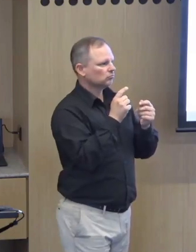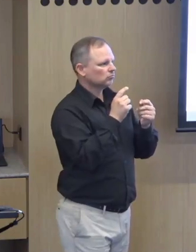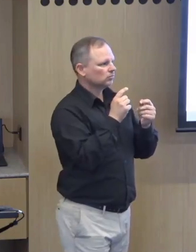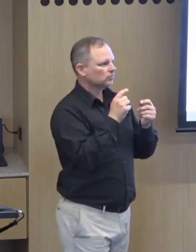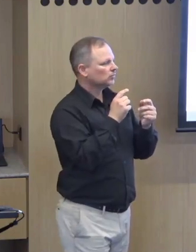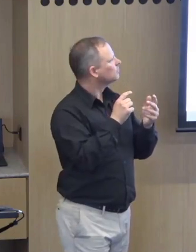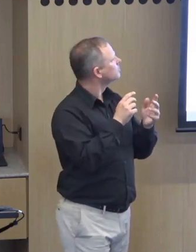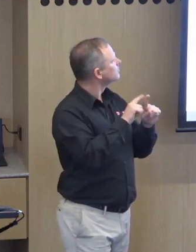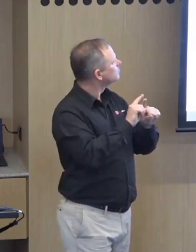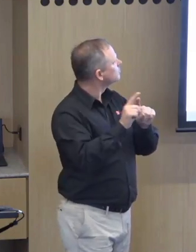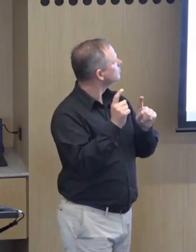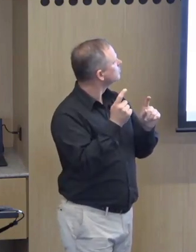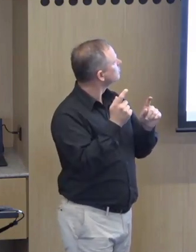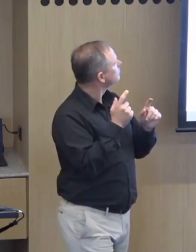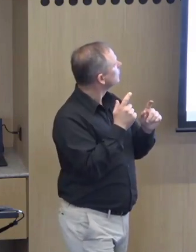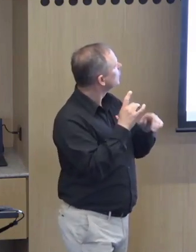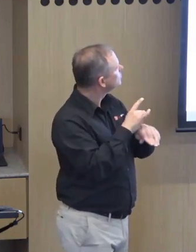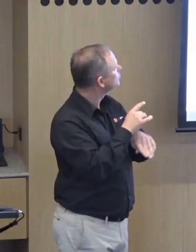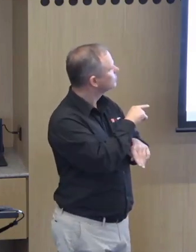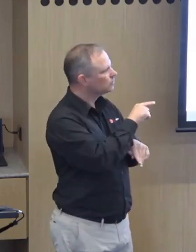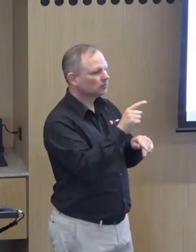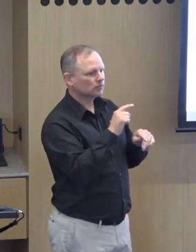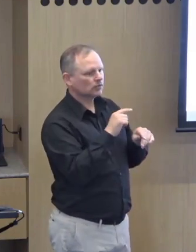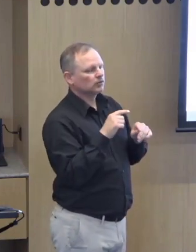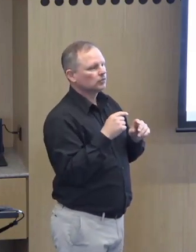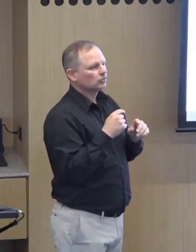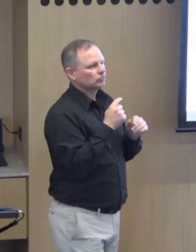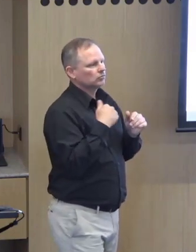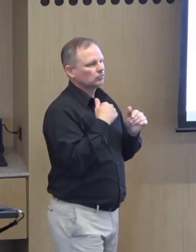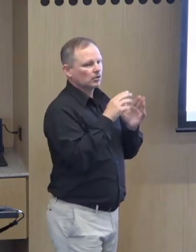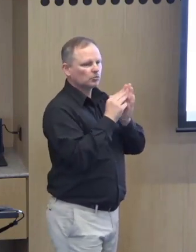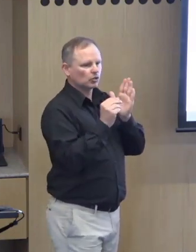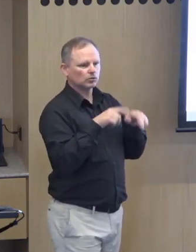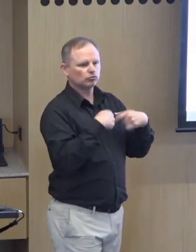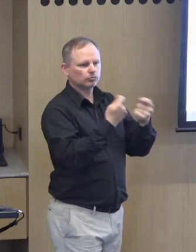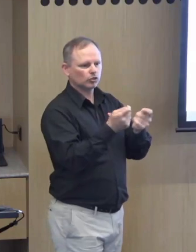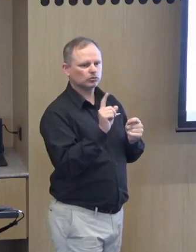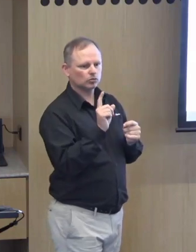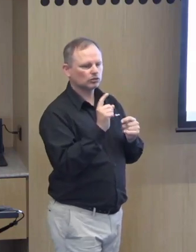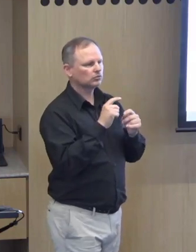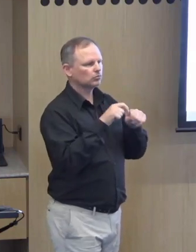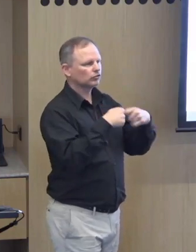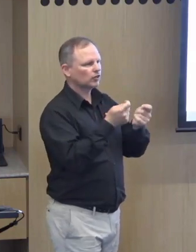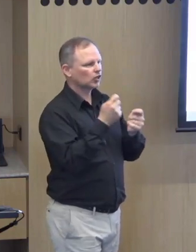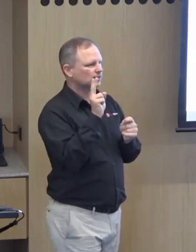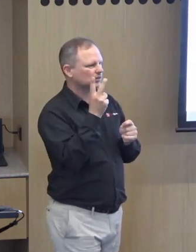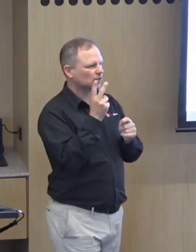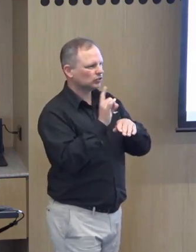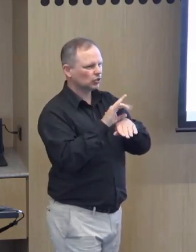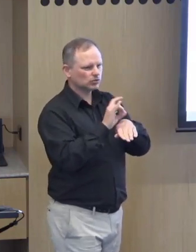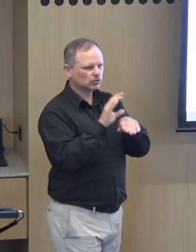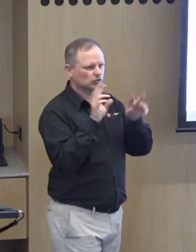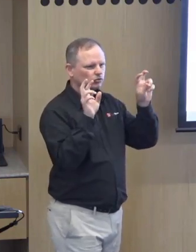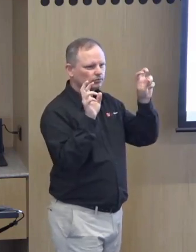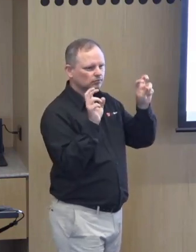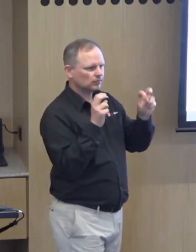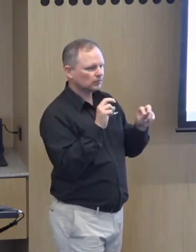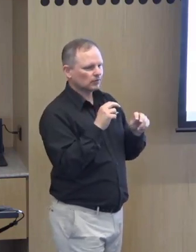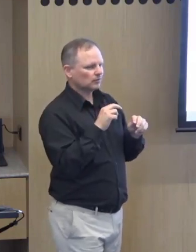Now of course we need supports for uh all these um entities and the model that we're providing today or proposing um